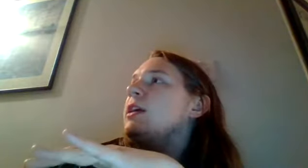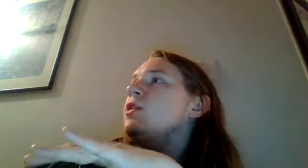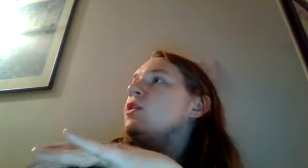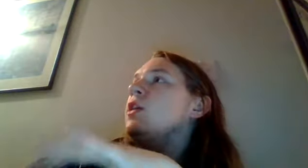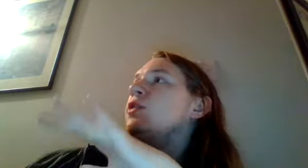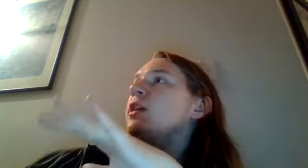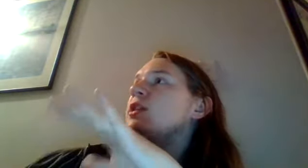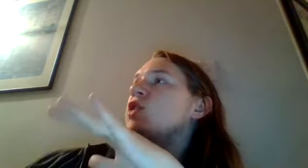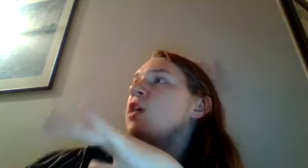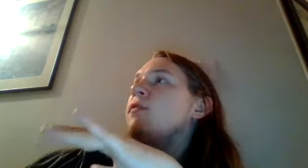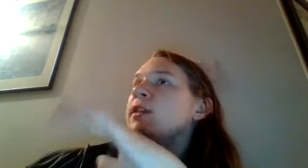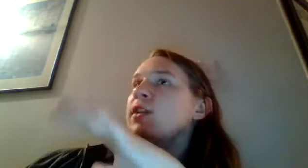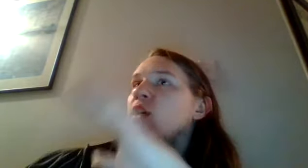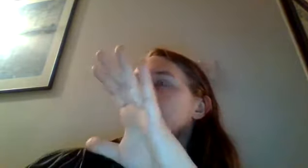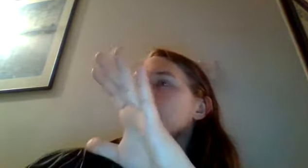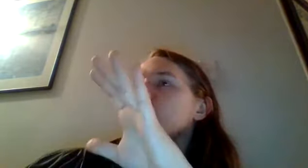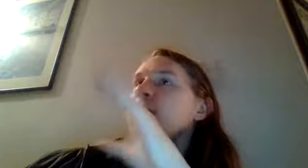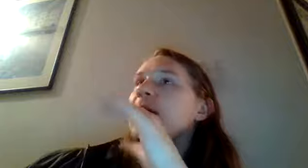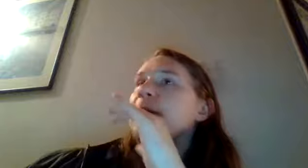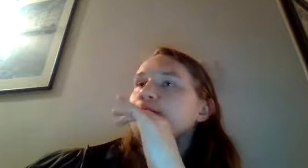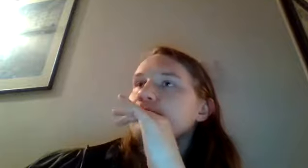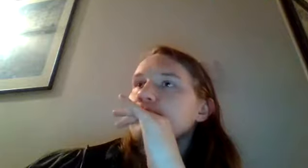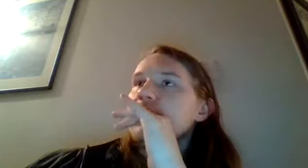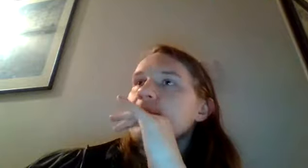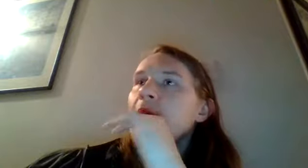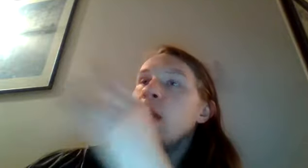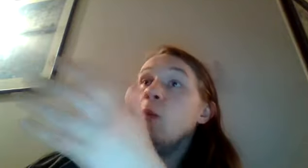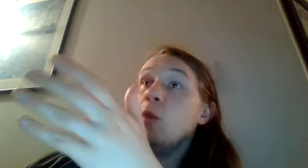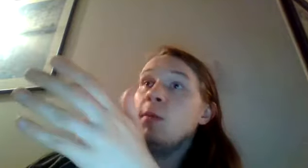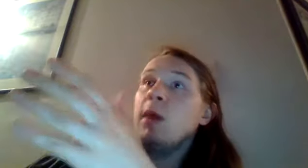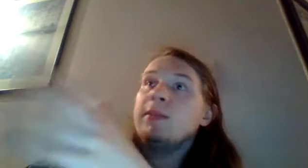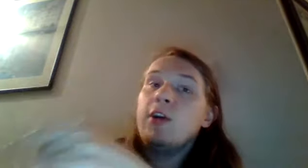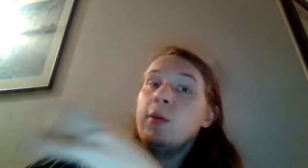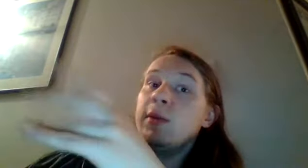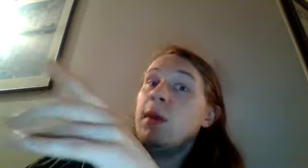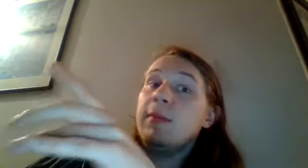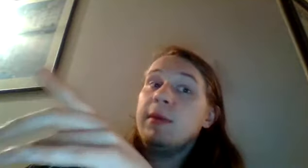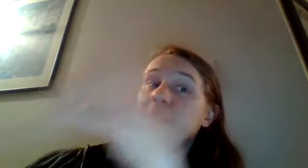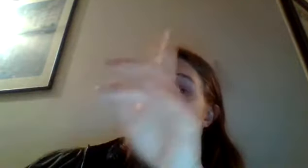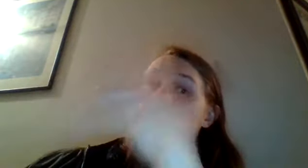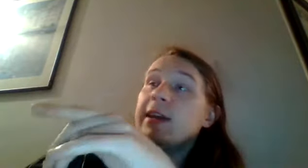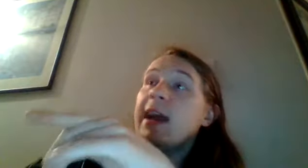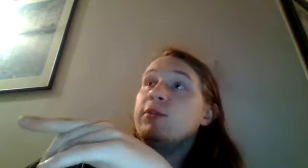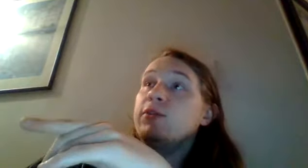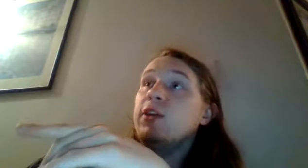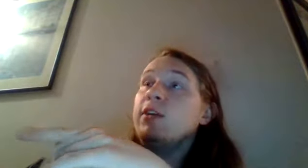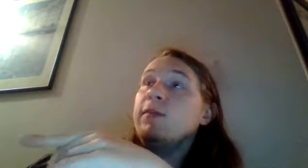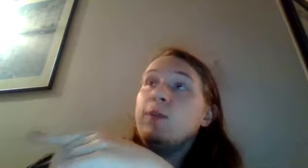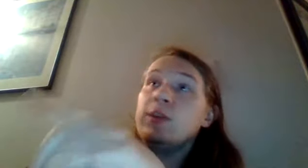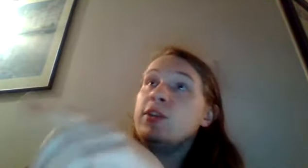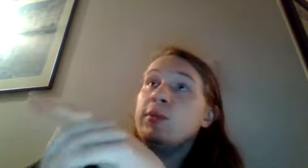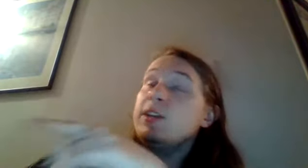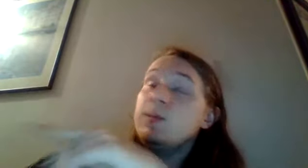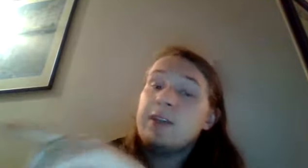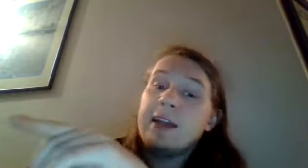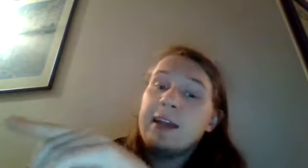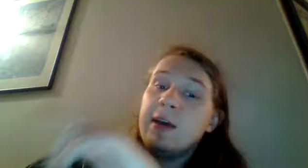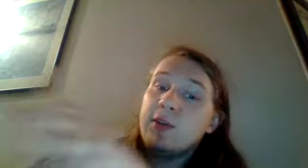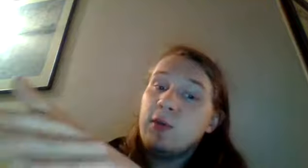heater under like a scarf and it all catches fire uh when her mom's not home and her mom is running after trying to look for when she really she was hiding the house the whole